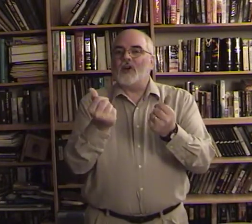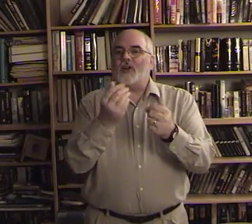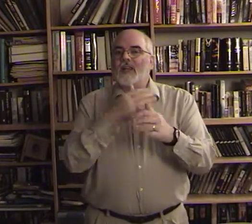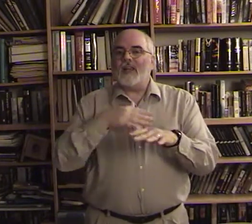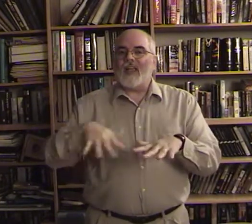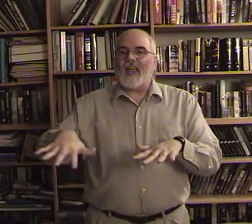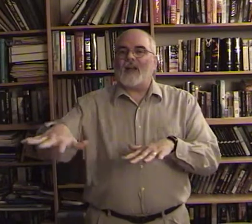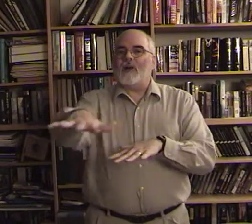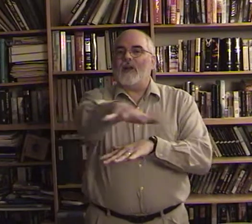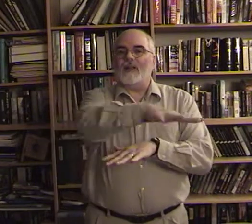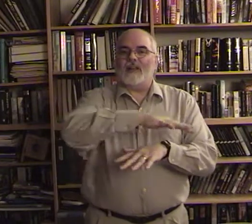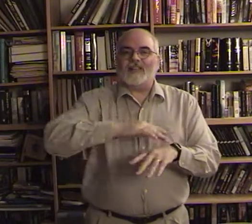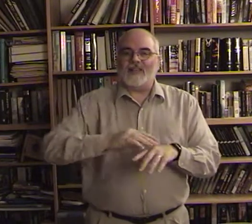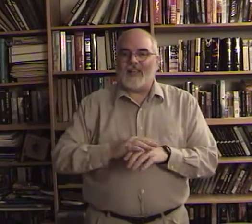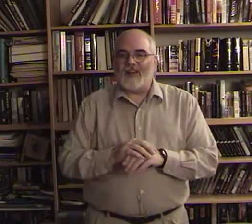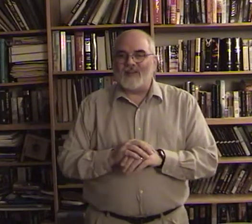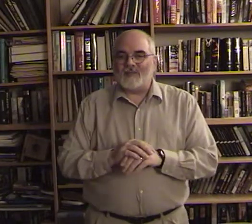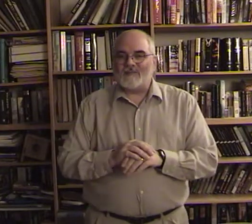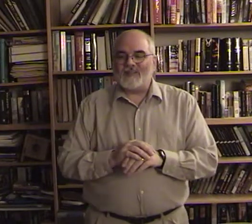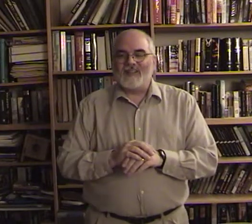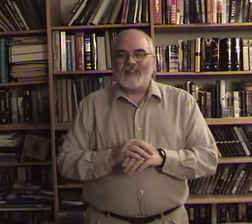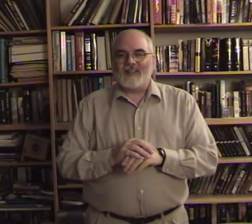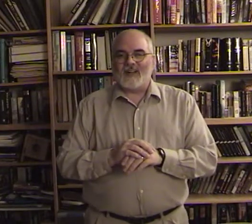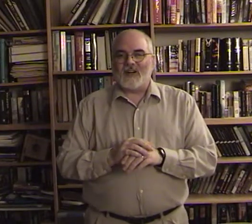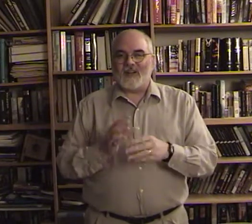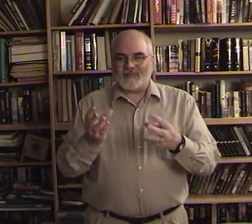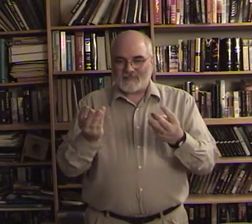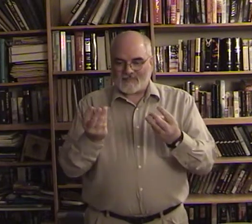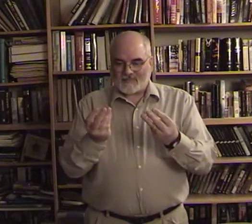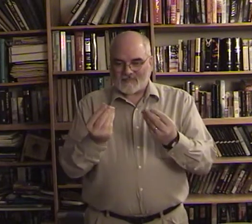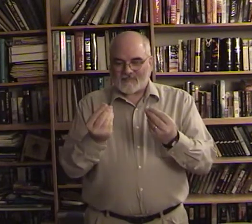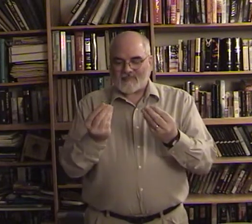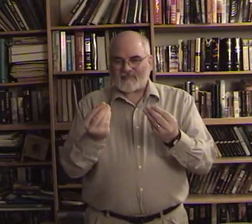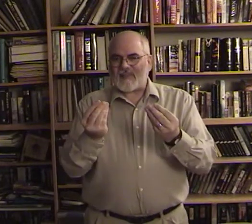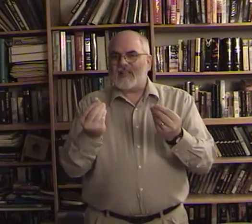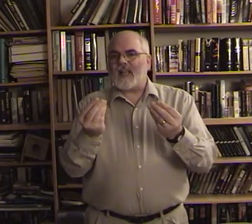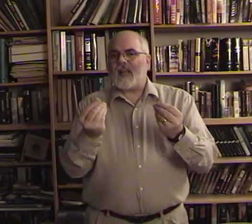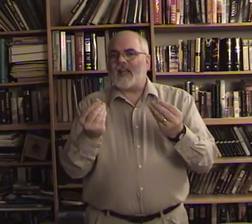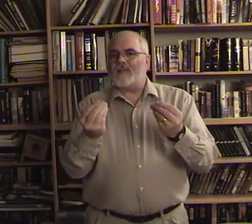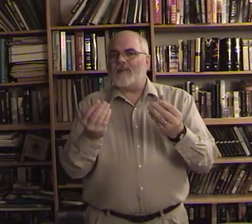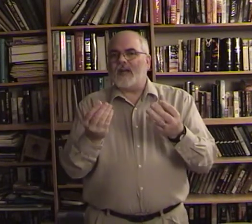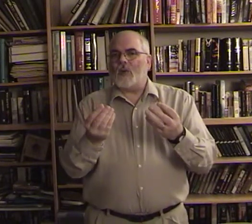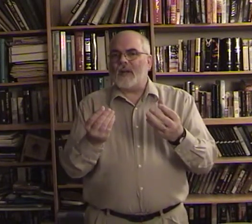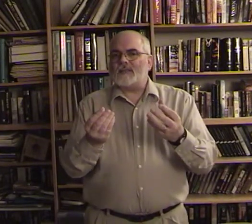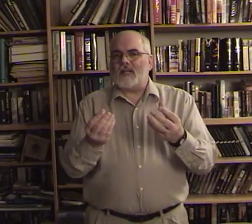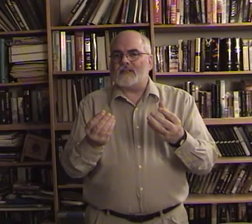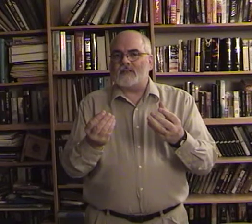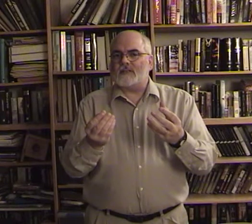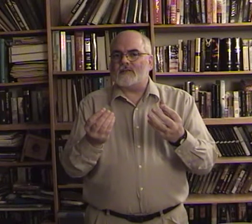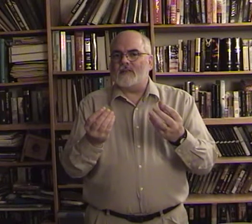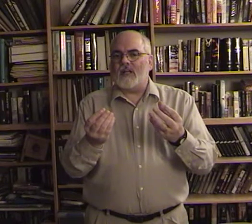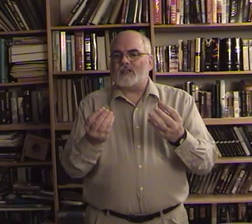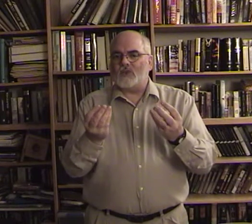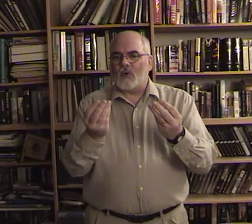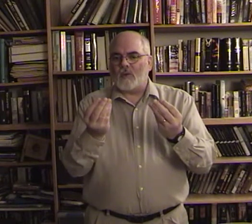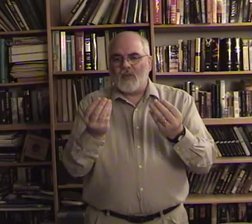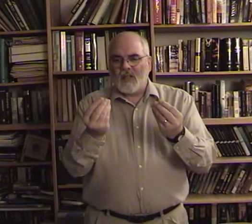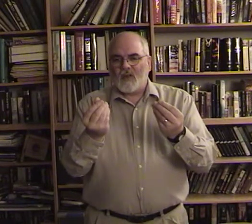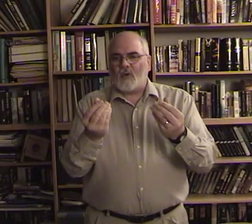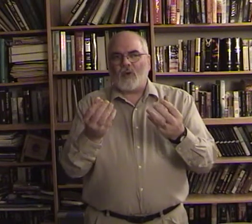dirty area that's a kingdom all right it's kind of like if you've been in a west texas dust storm or